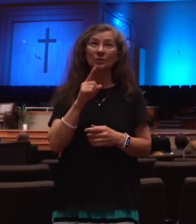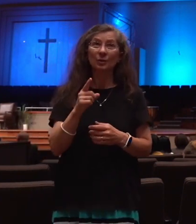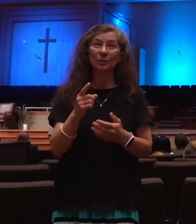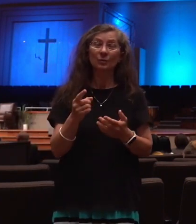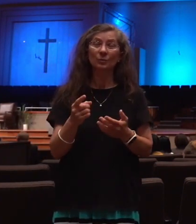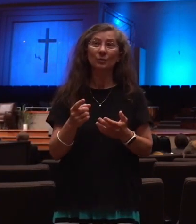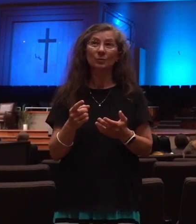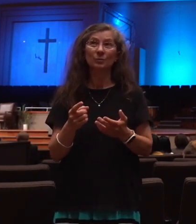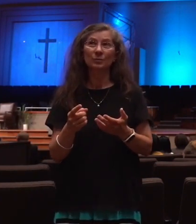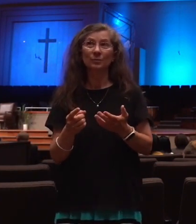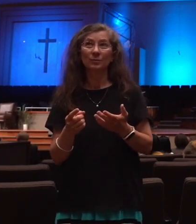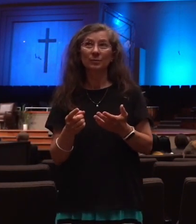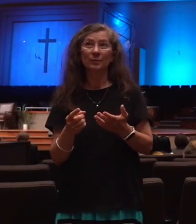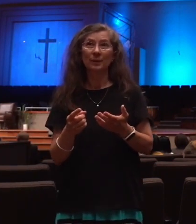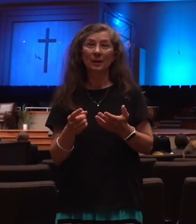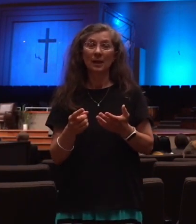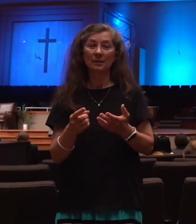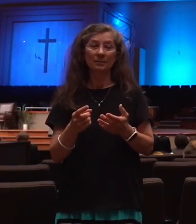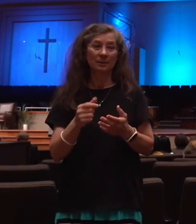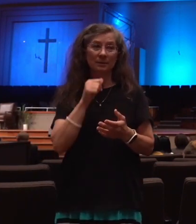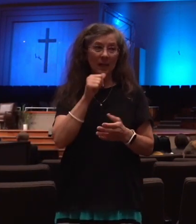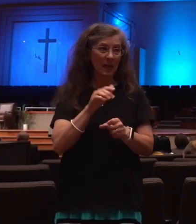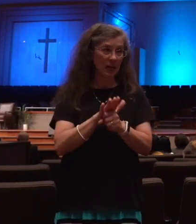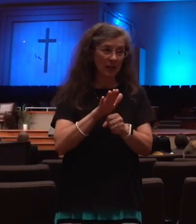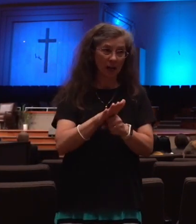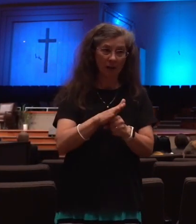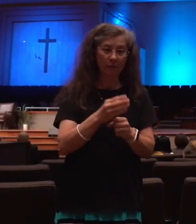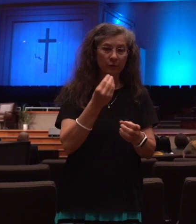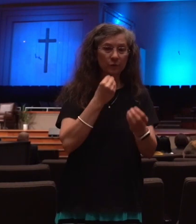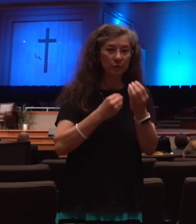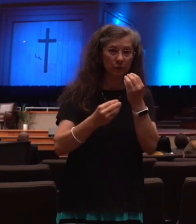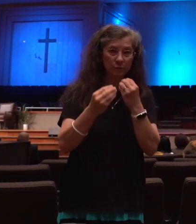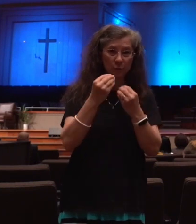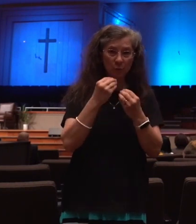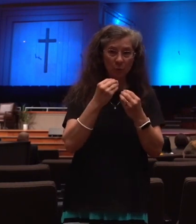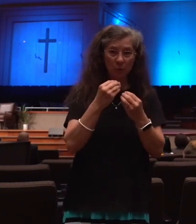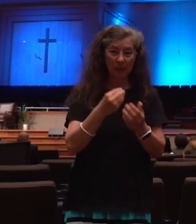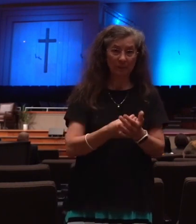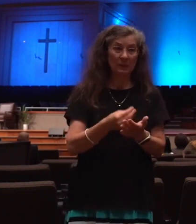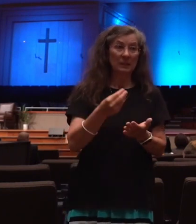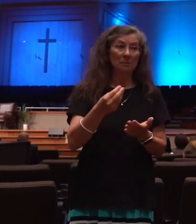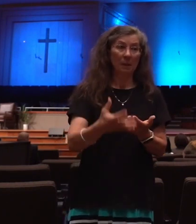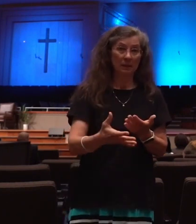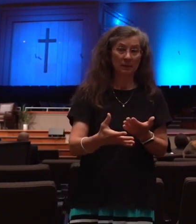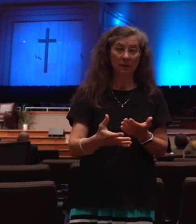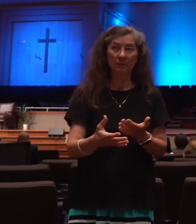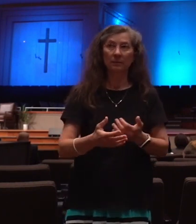and the supplies will be short. We found that out during COVID, didn't we? How quickly